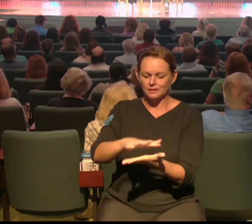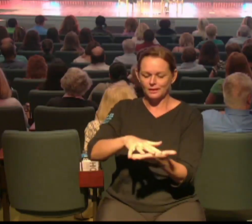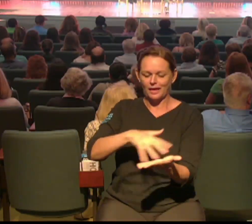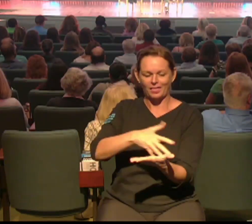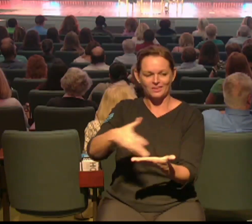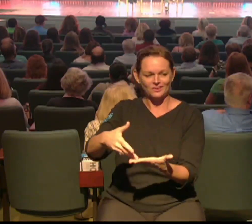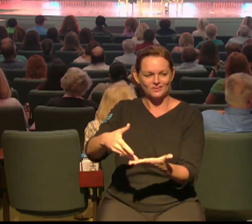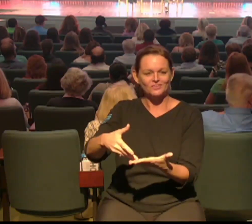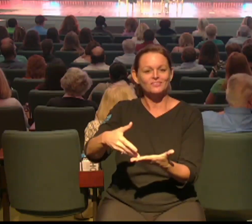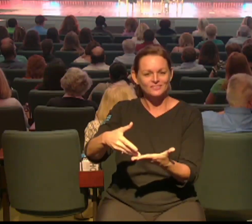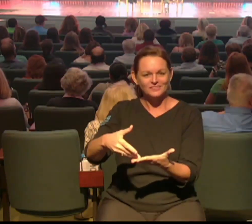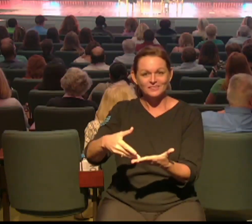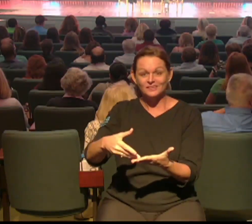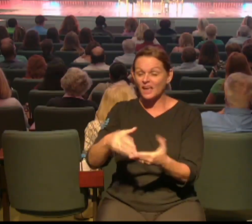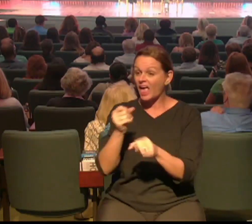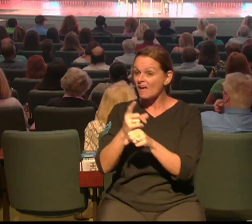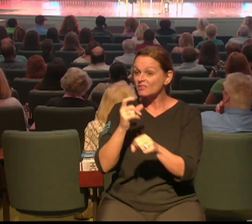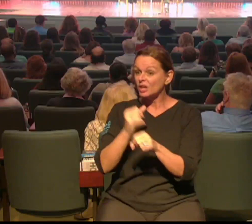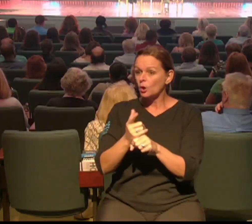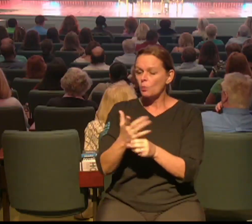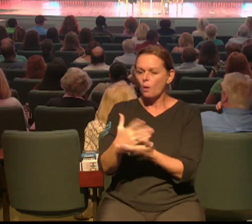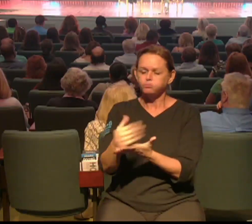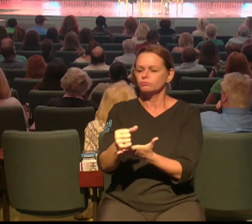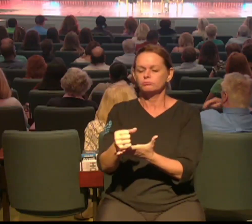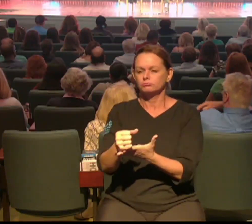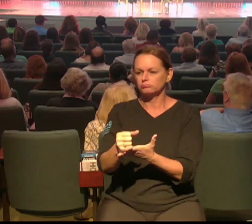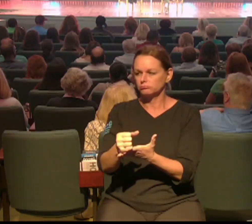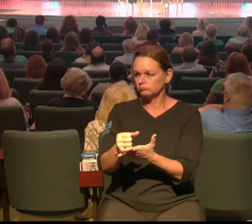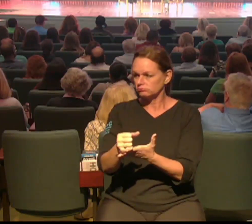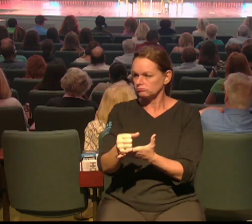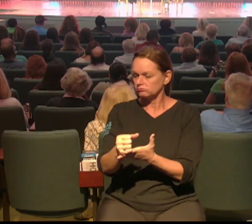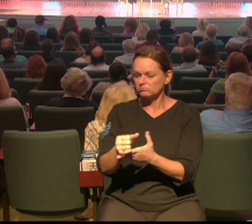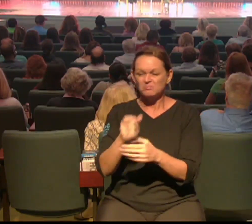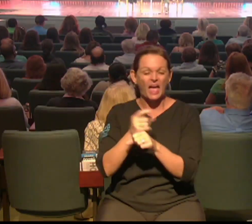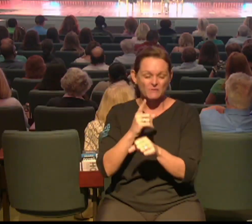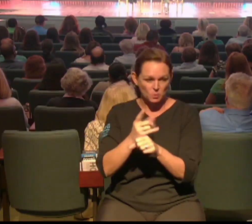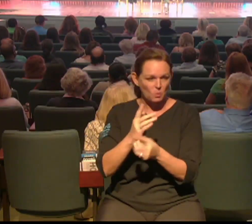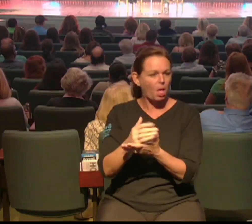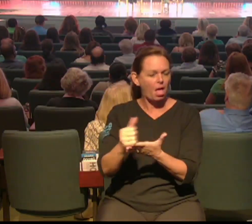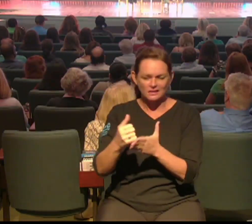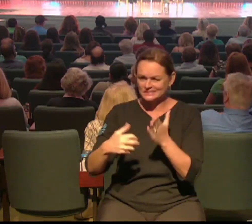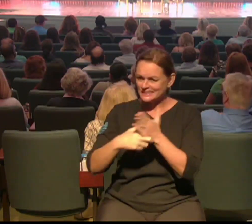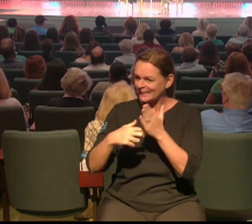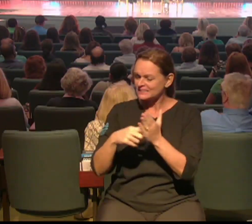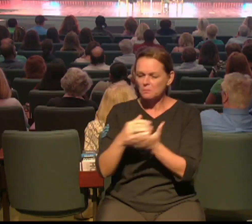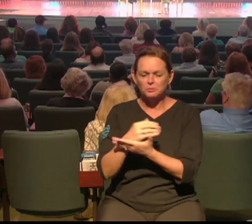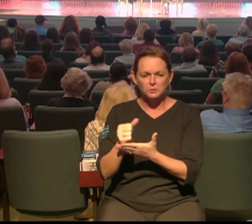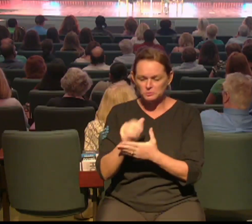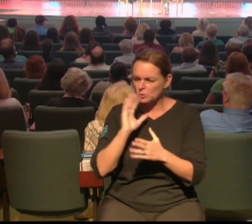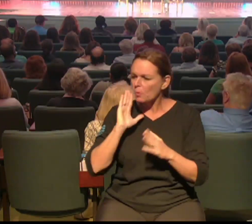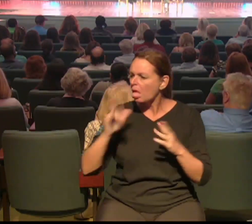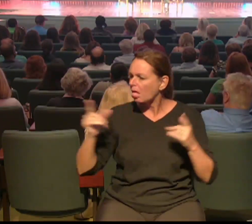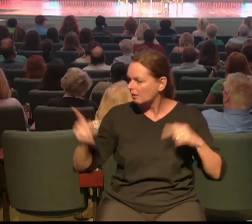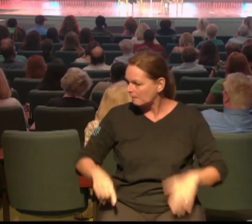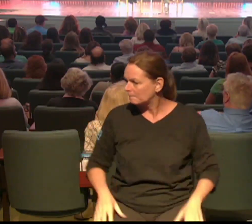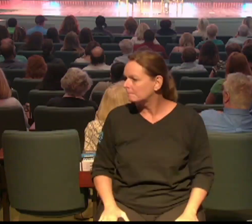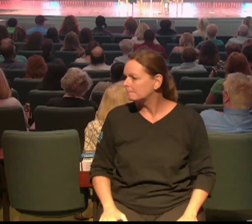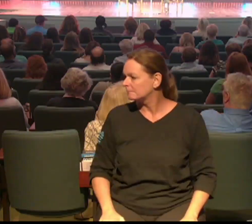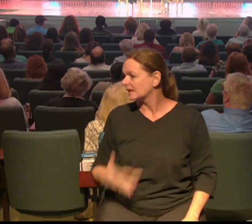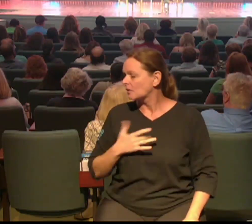year we sell out. So it's the second week in May. I want to see all of you there. And it's going to be life-changing. It has the potential to change your life.